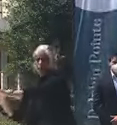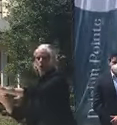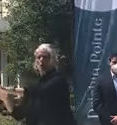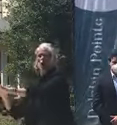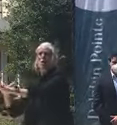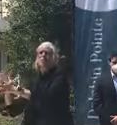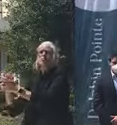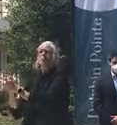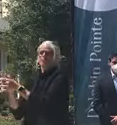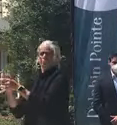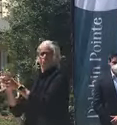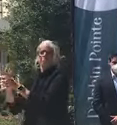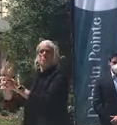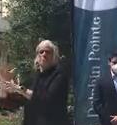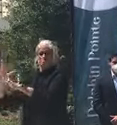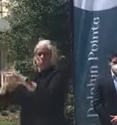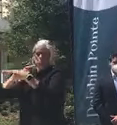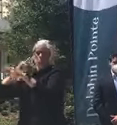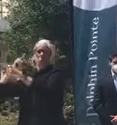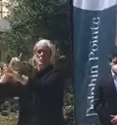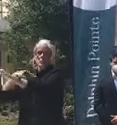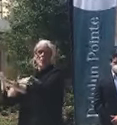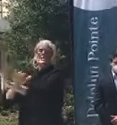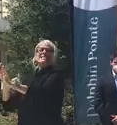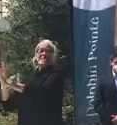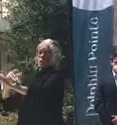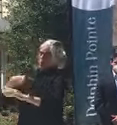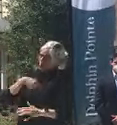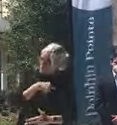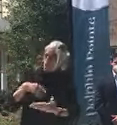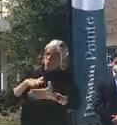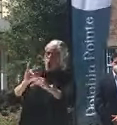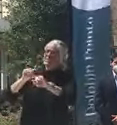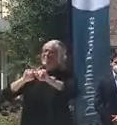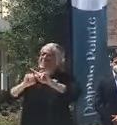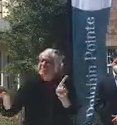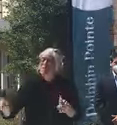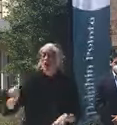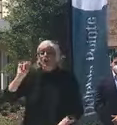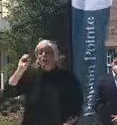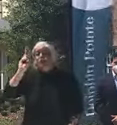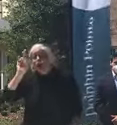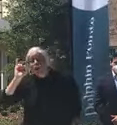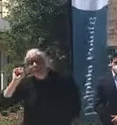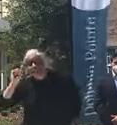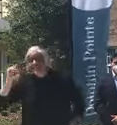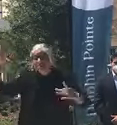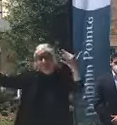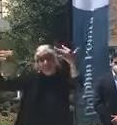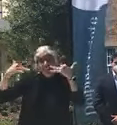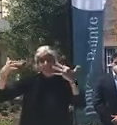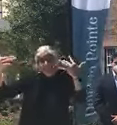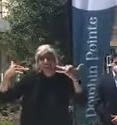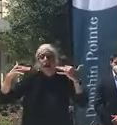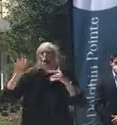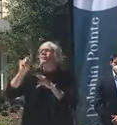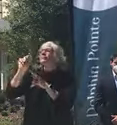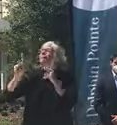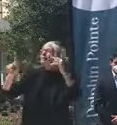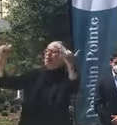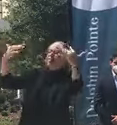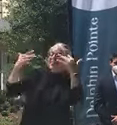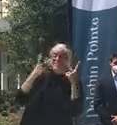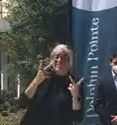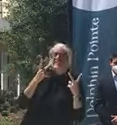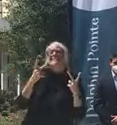So we approached it a little bit differently. But obviously, our tourism sector, some of these other sectors have been hit. But if you look at that, those